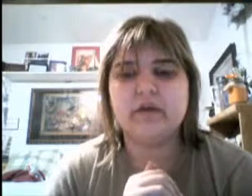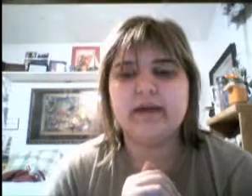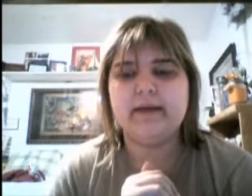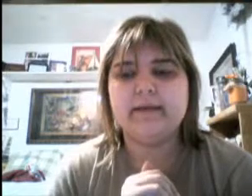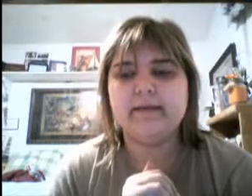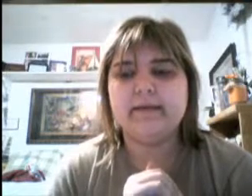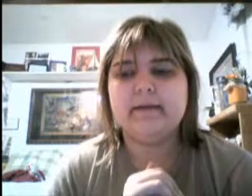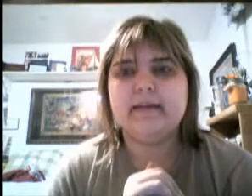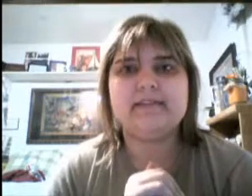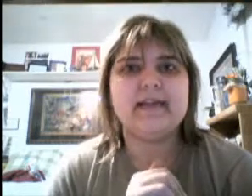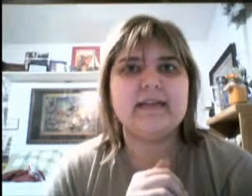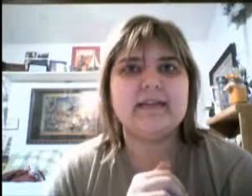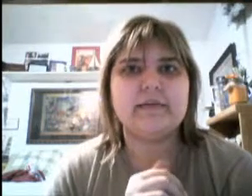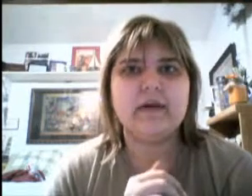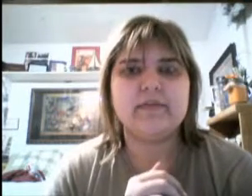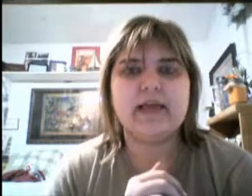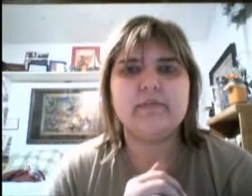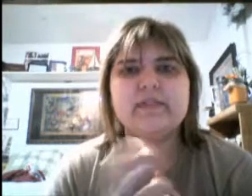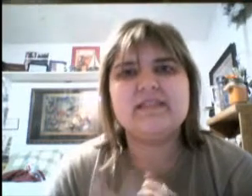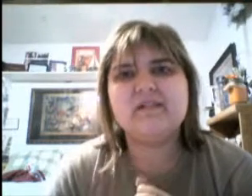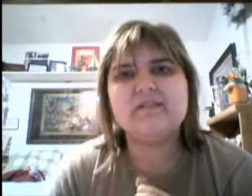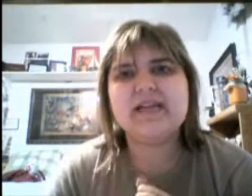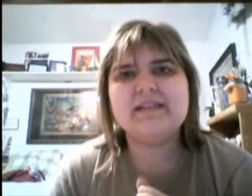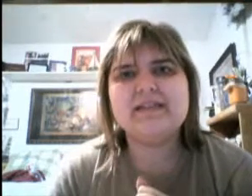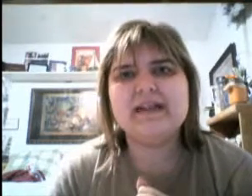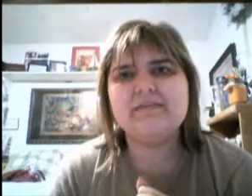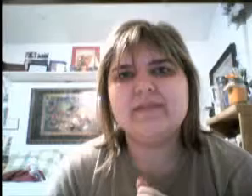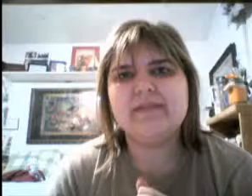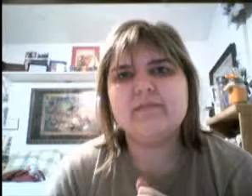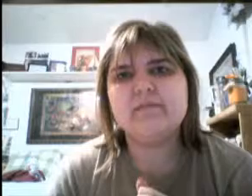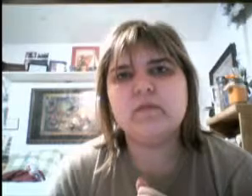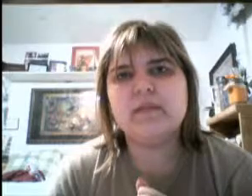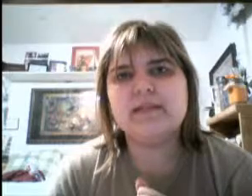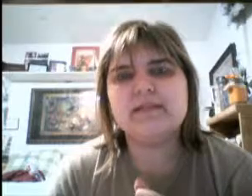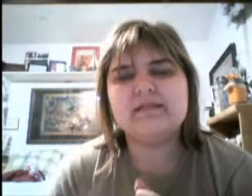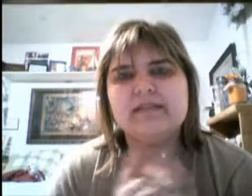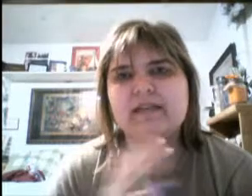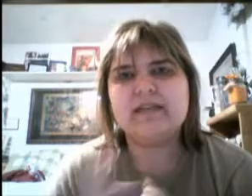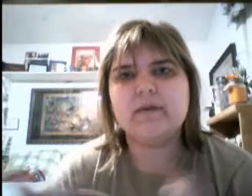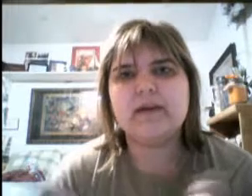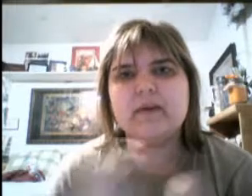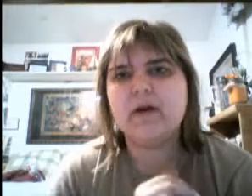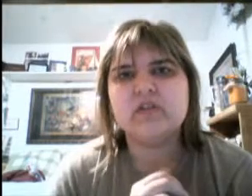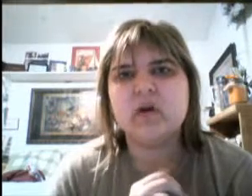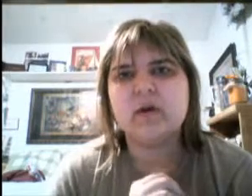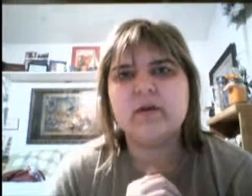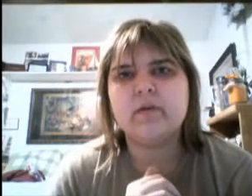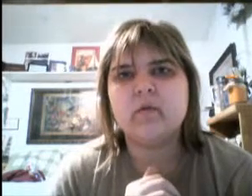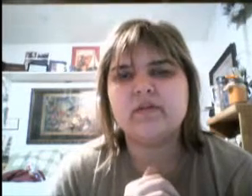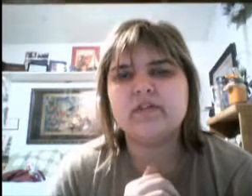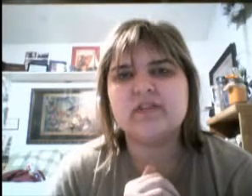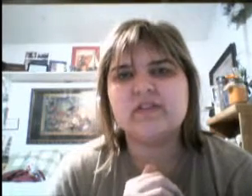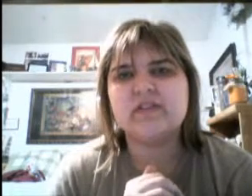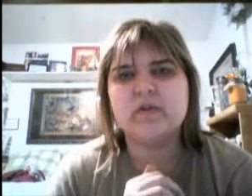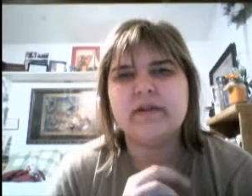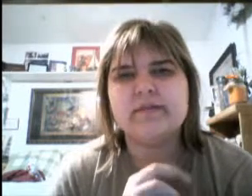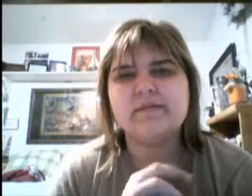So, uh, excited about that, but still it was kind of sad that we didn't get to see anybody come out and talk about it more. We just got some clips,